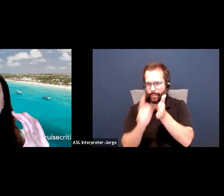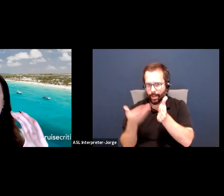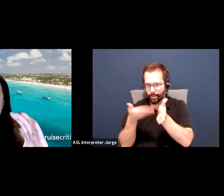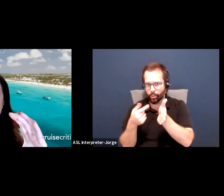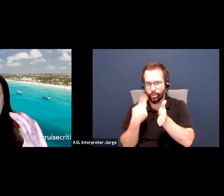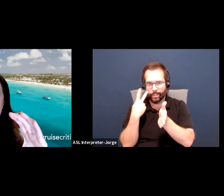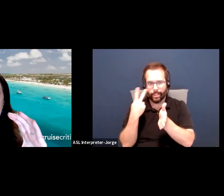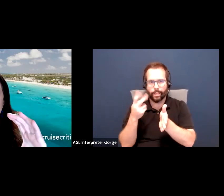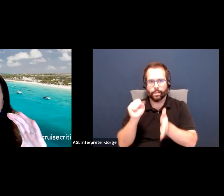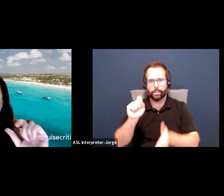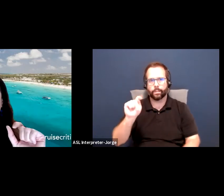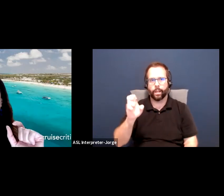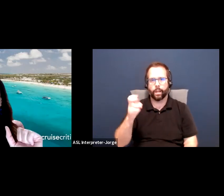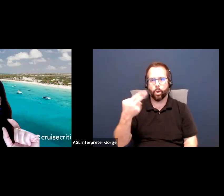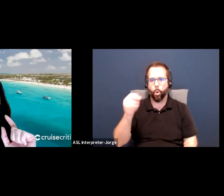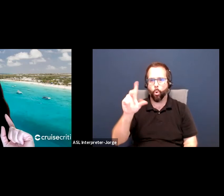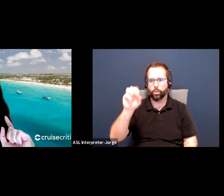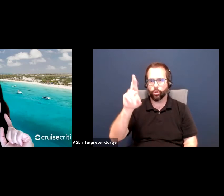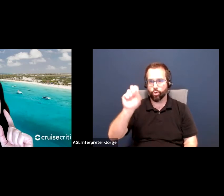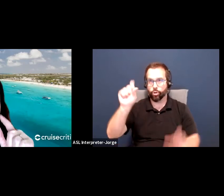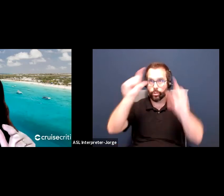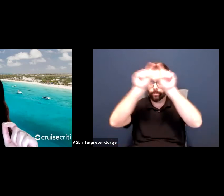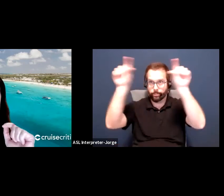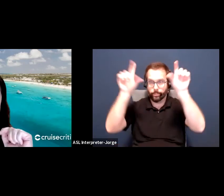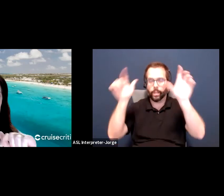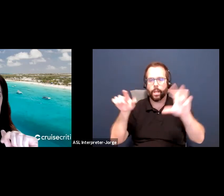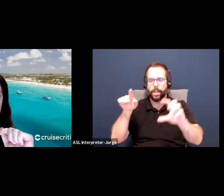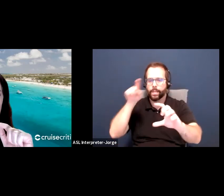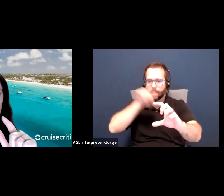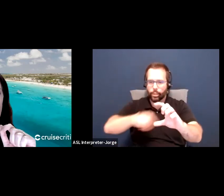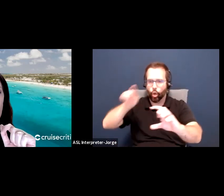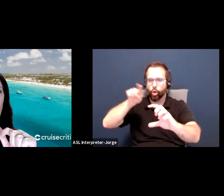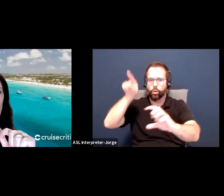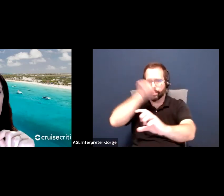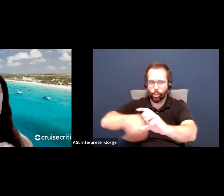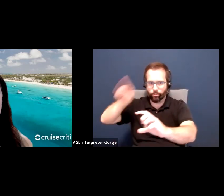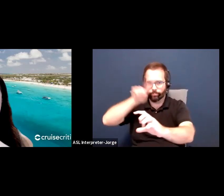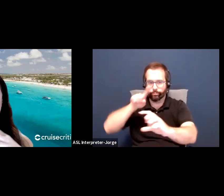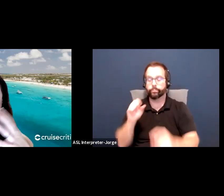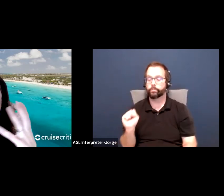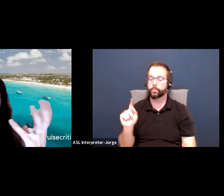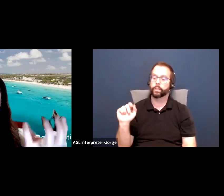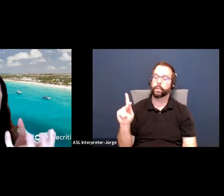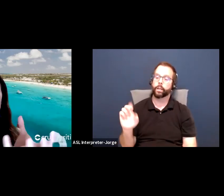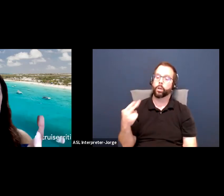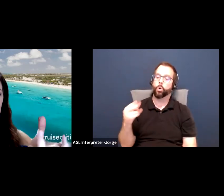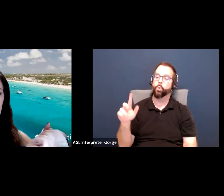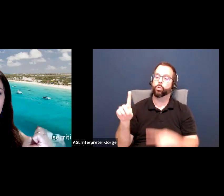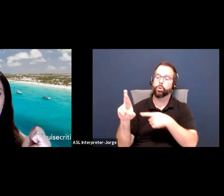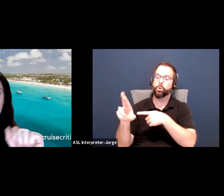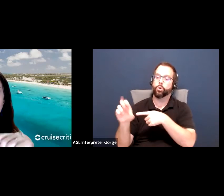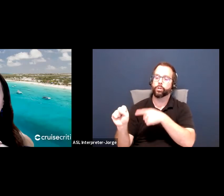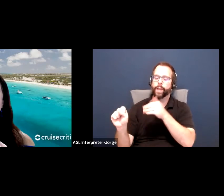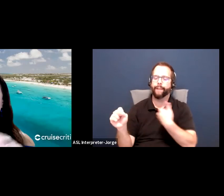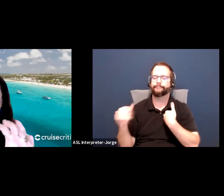big circle on the outside. And all of the different segments of stakeholders, think of those as the buckets of